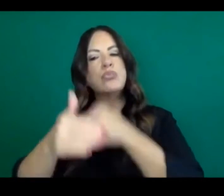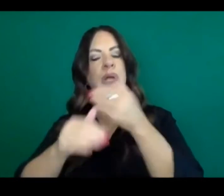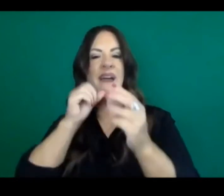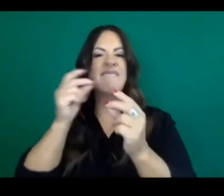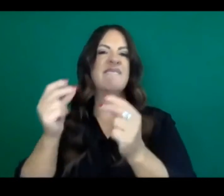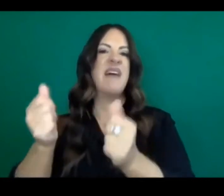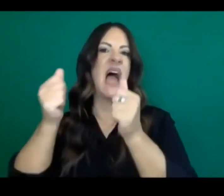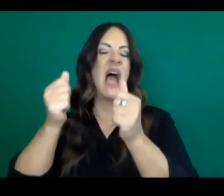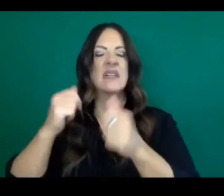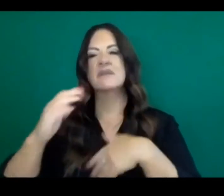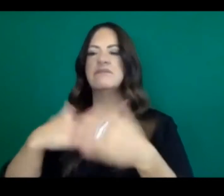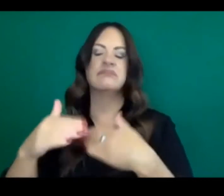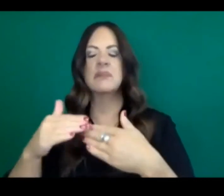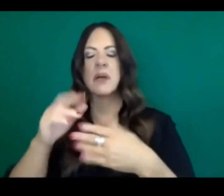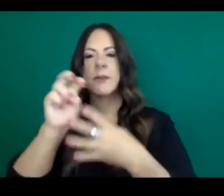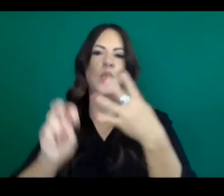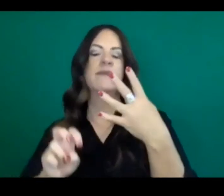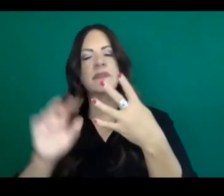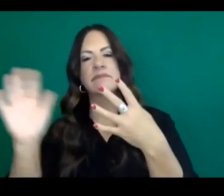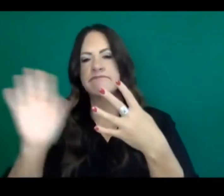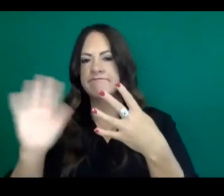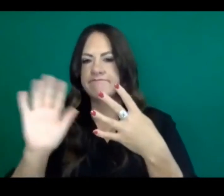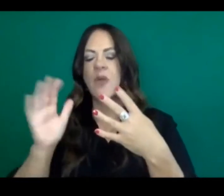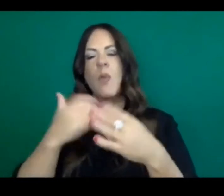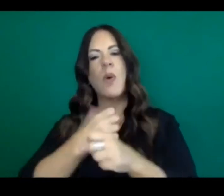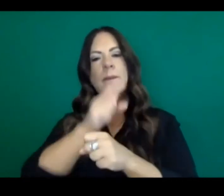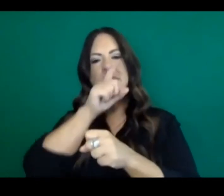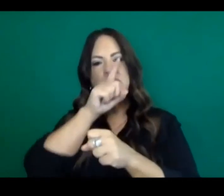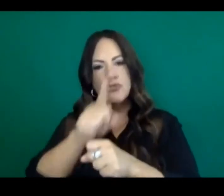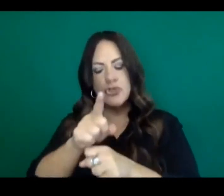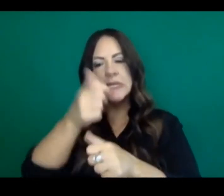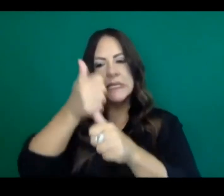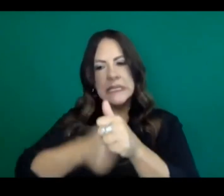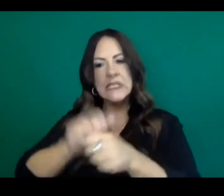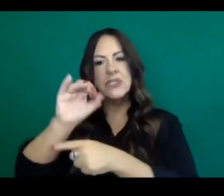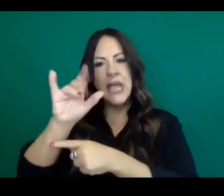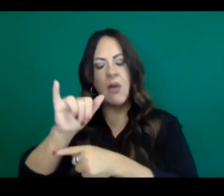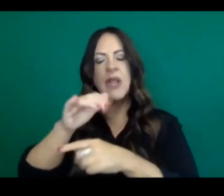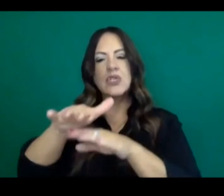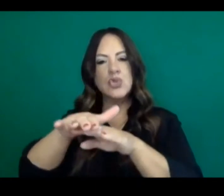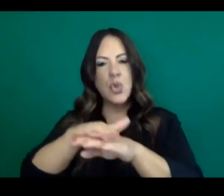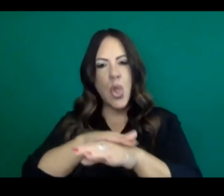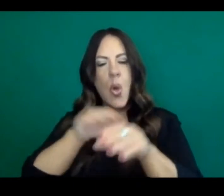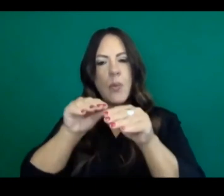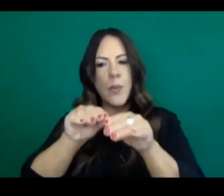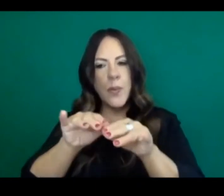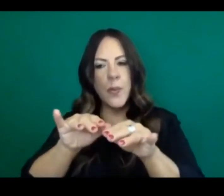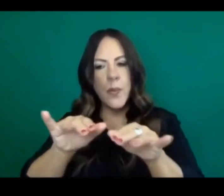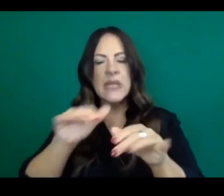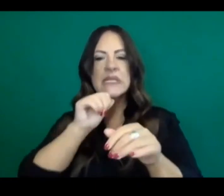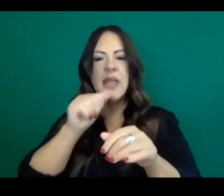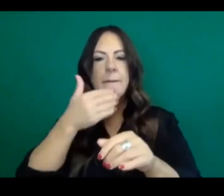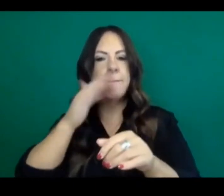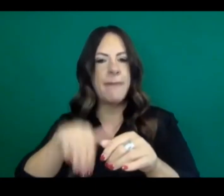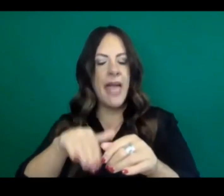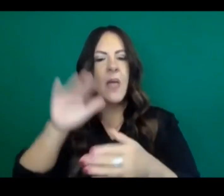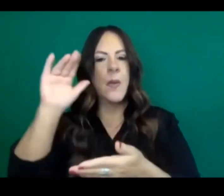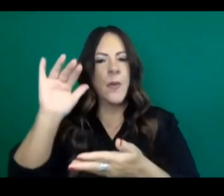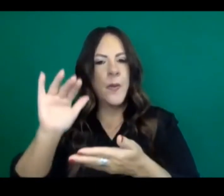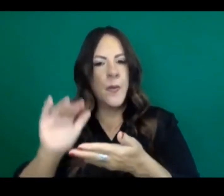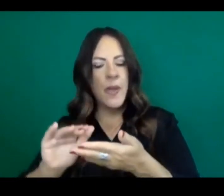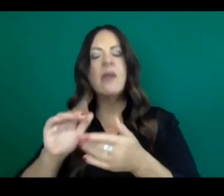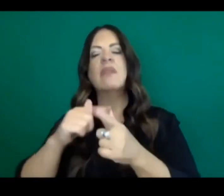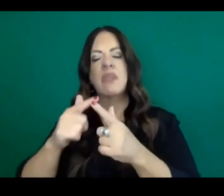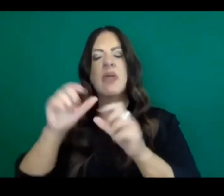transmission rates as low as we can, ensure that as we bring back more sectors in the economy, allow them